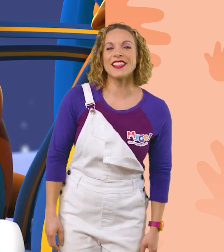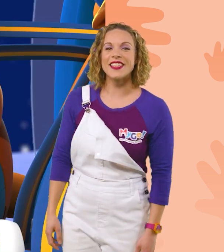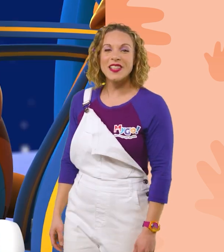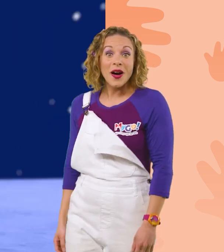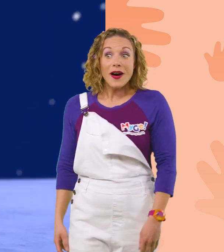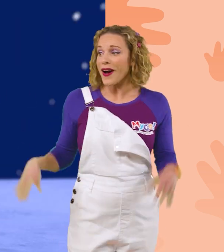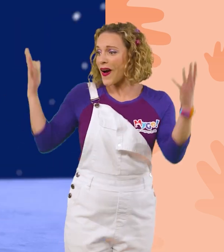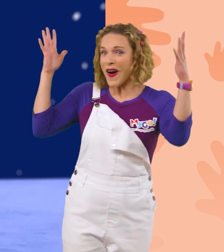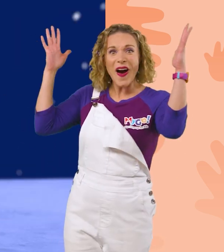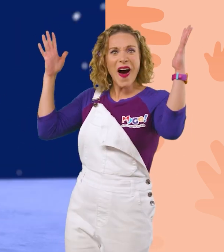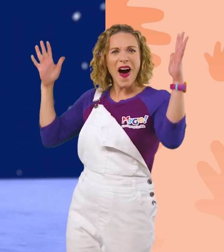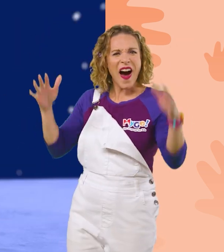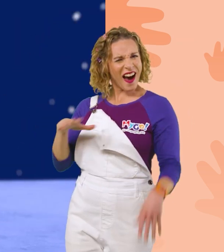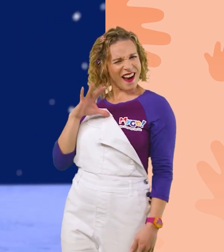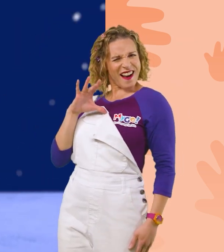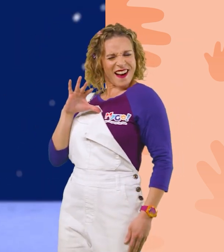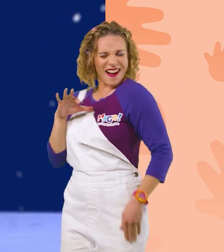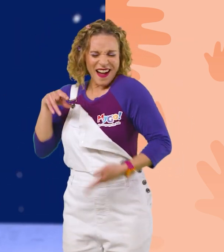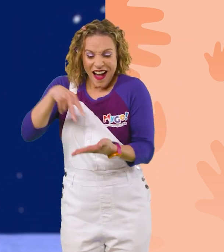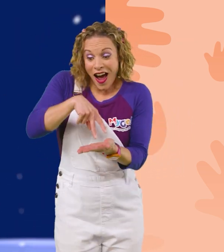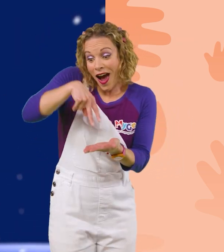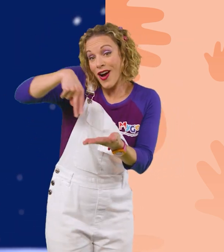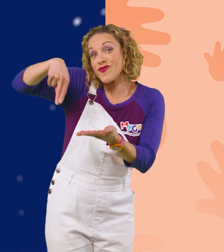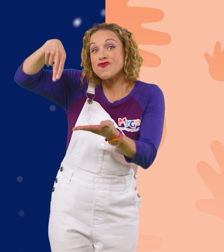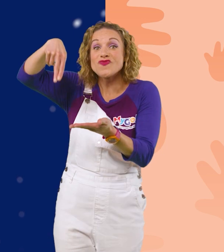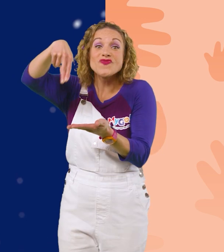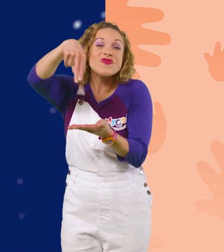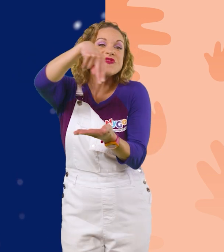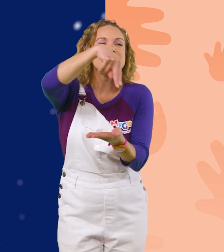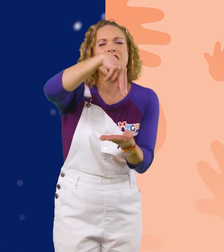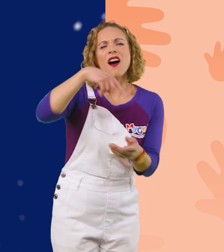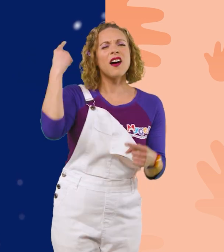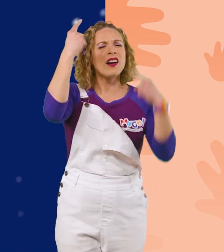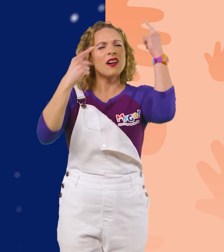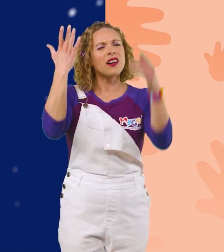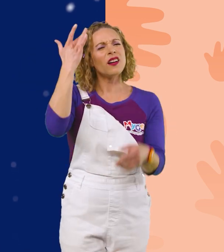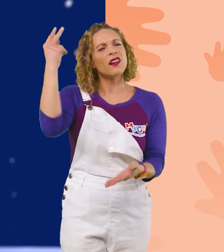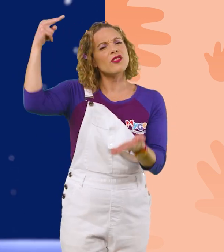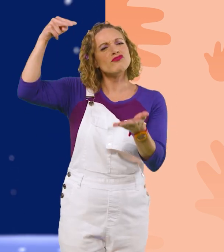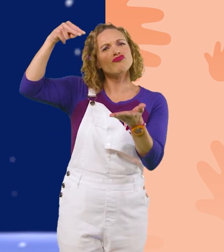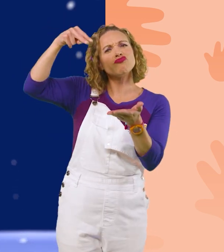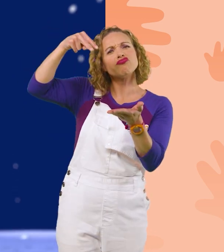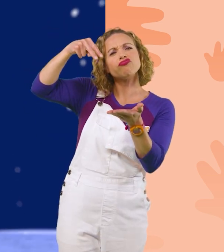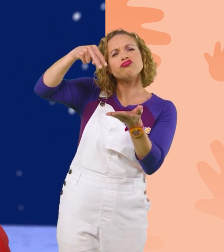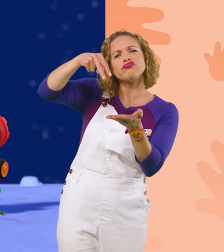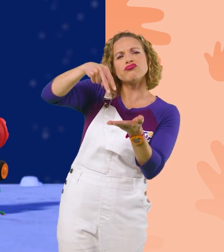Woo-hoo! It's amazing that we're staying up here this long. Why does it take so long to float down?